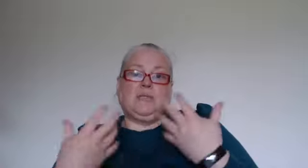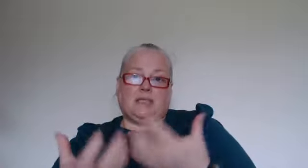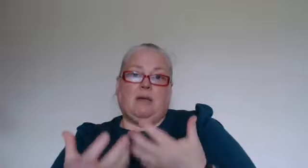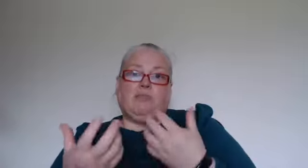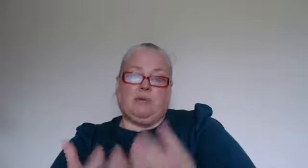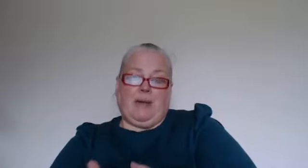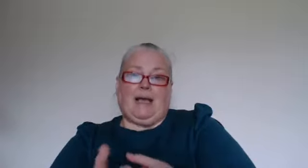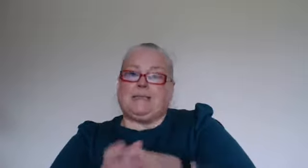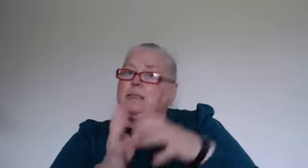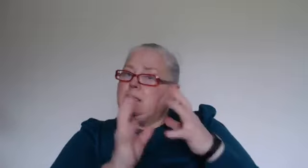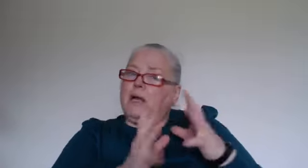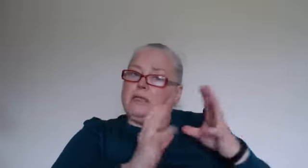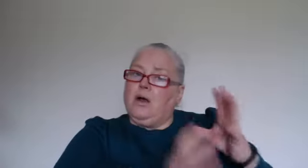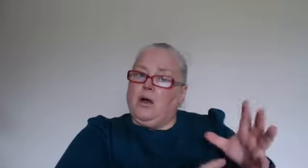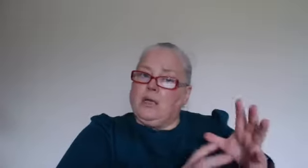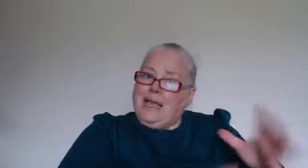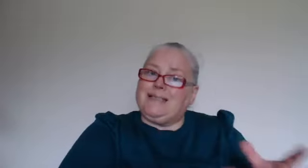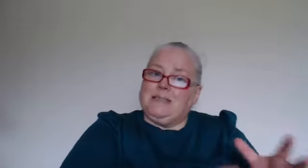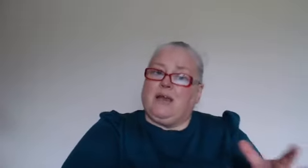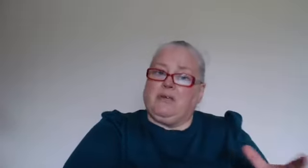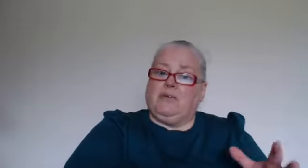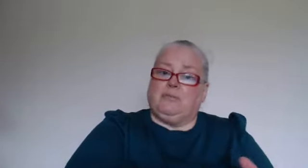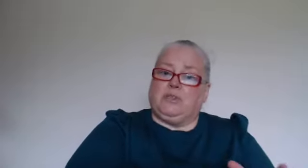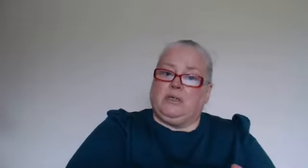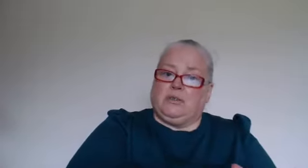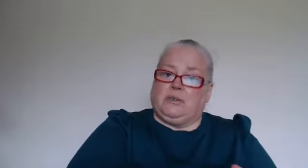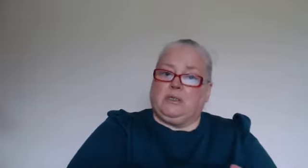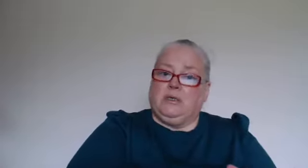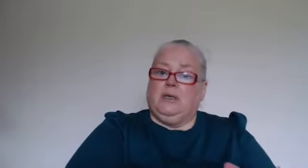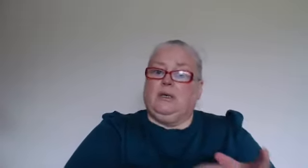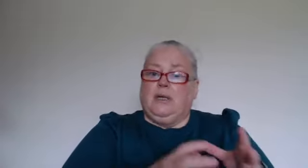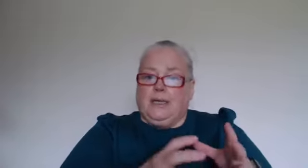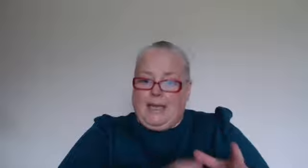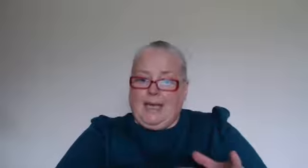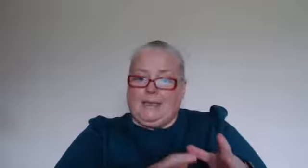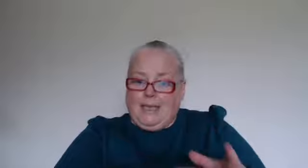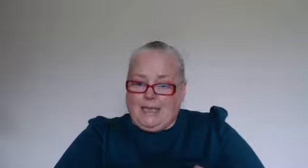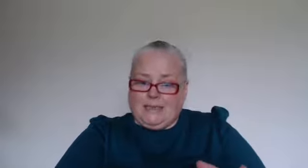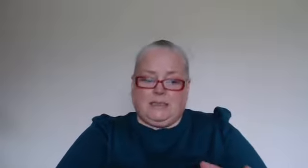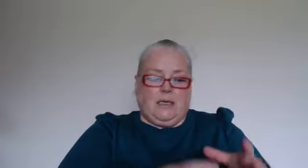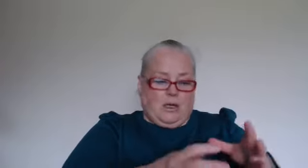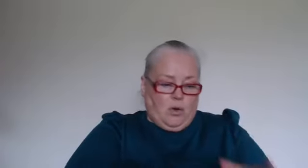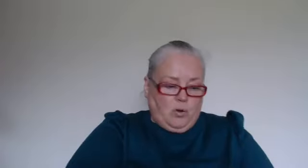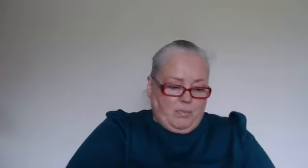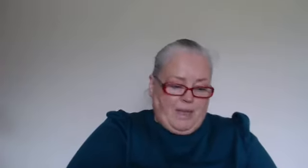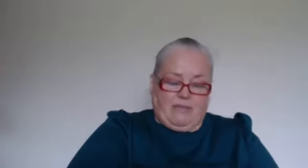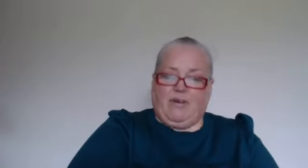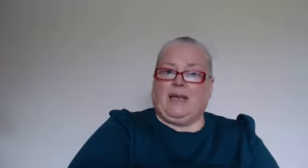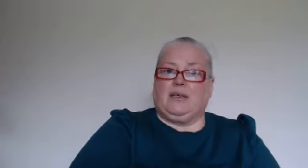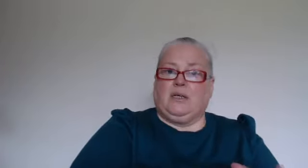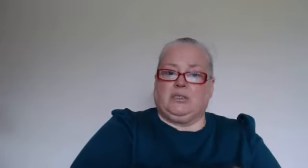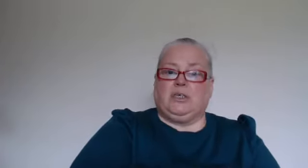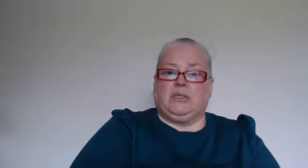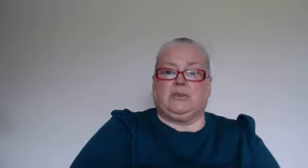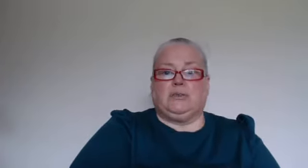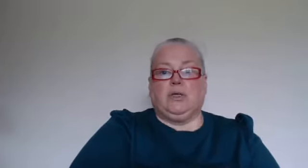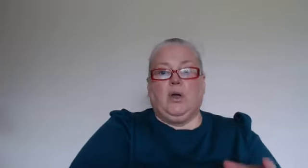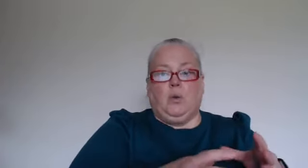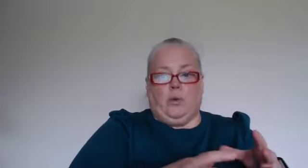stem from the past not necessarily from childhood again yes it could be the fact that in childhood we